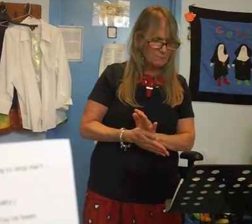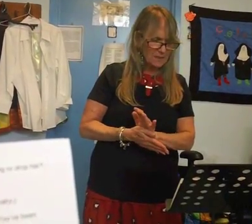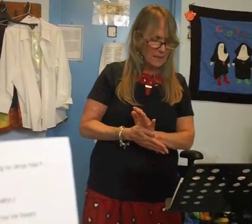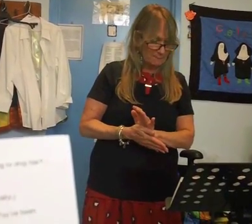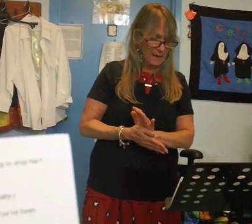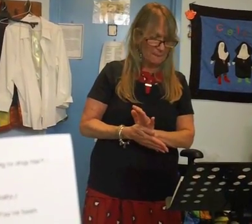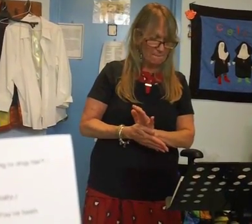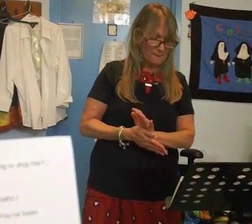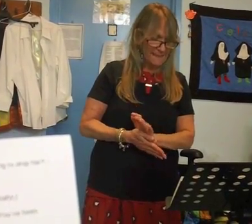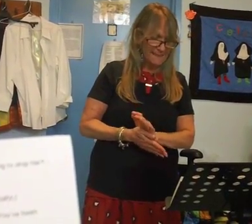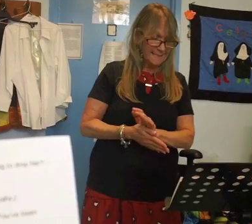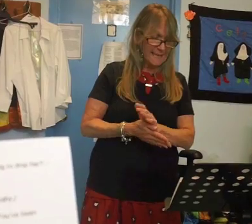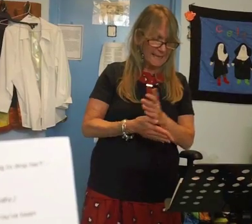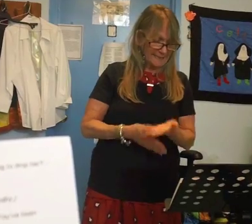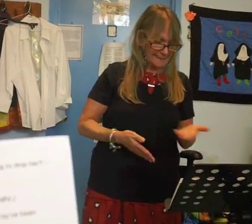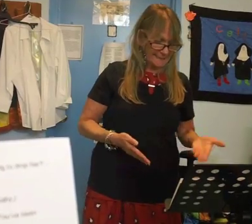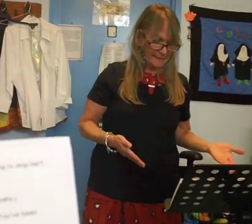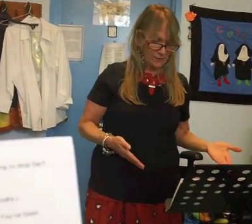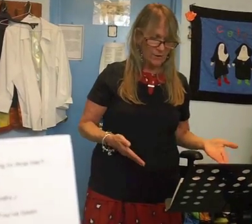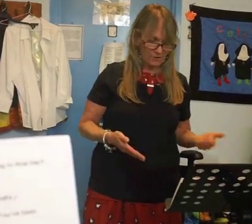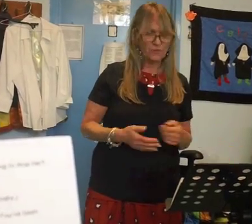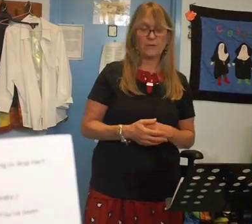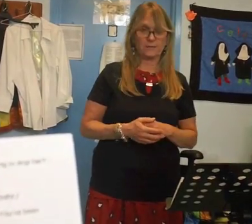about the biggest deal there is